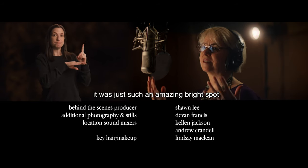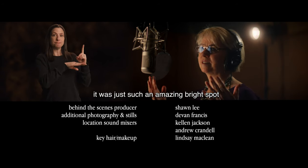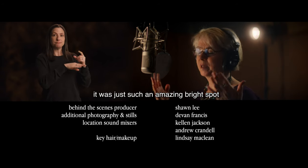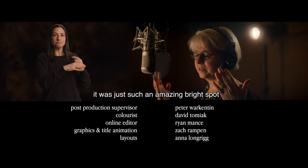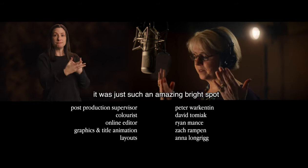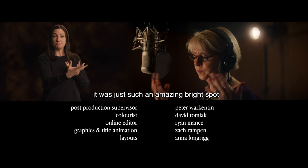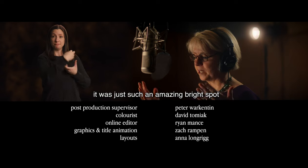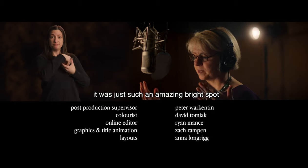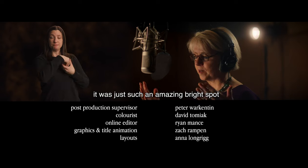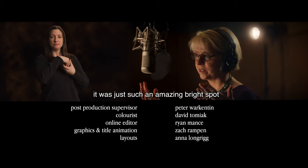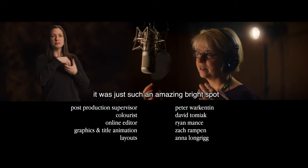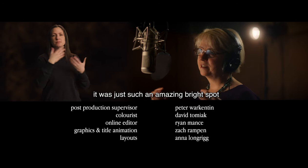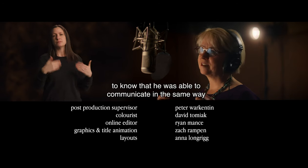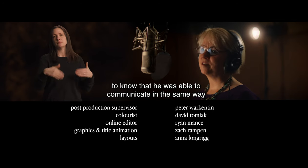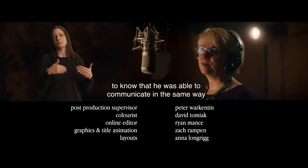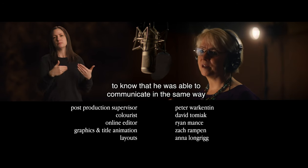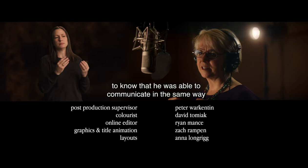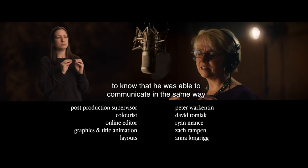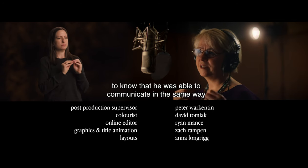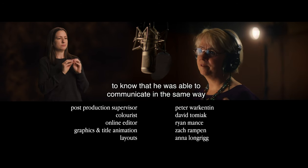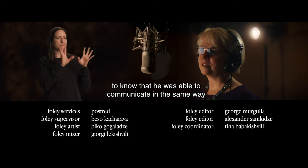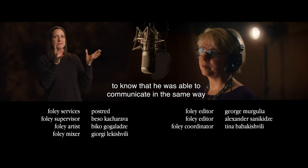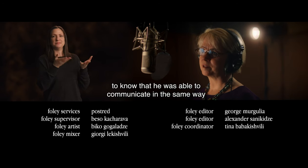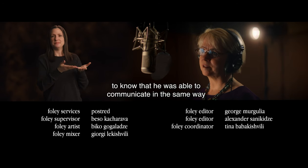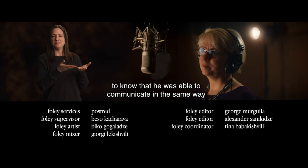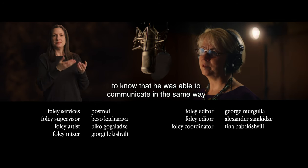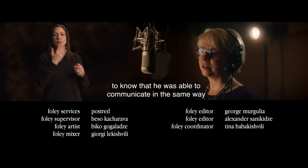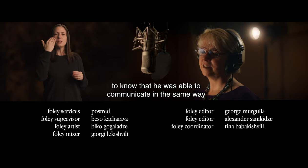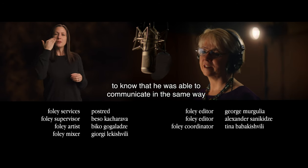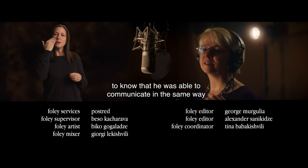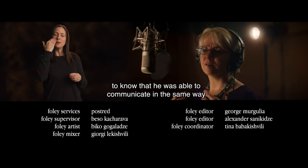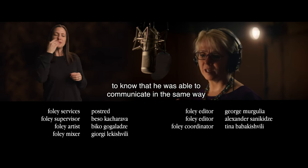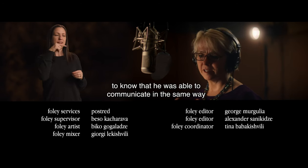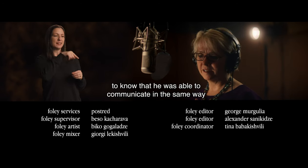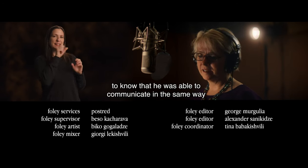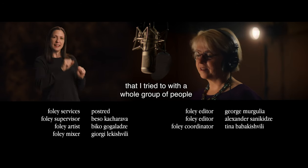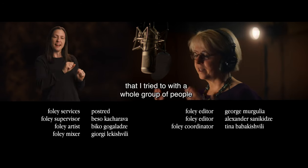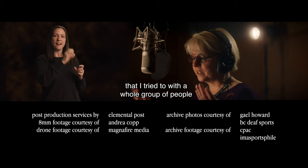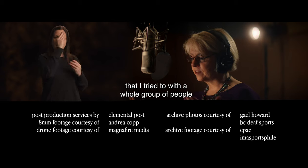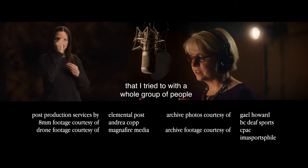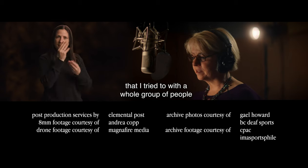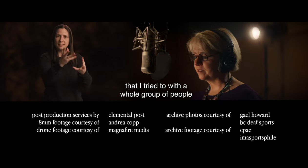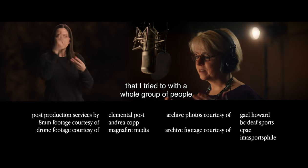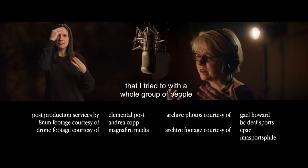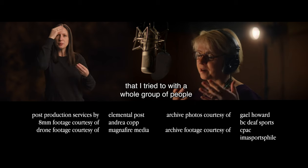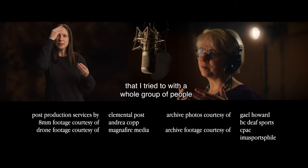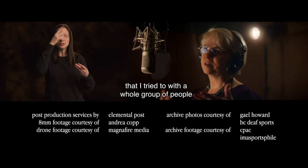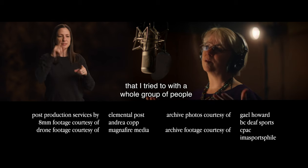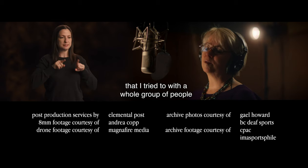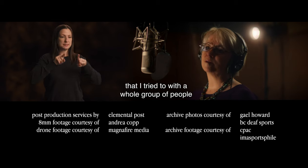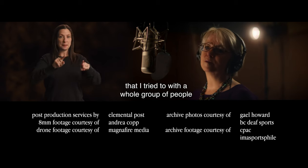such an amazing bright spot to know that he was able to communicate in the same way that I tried to